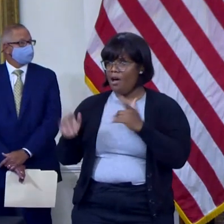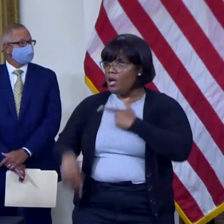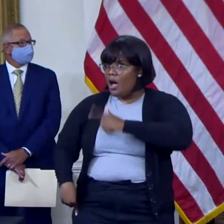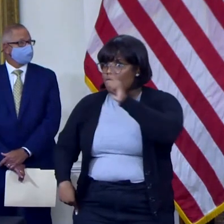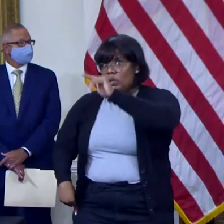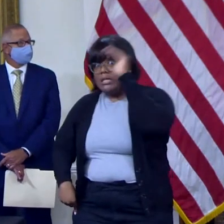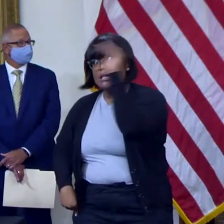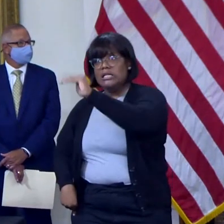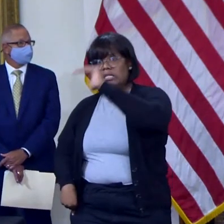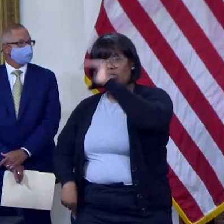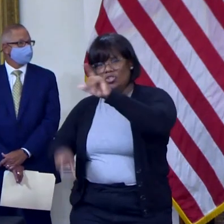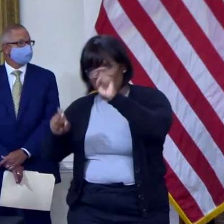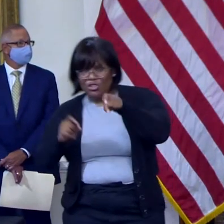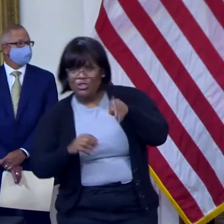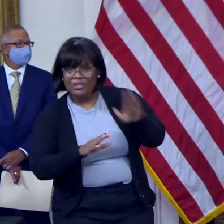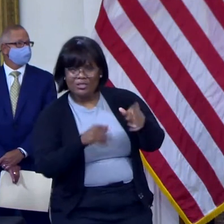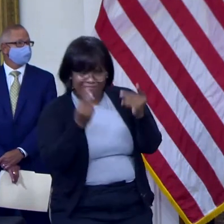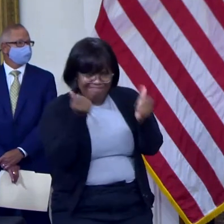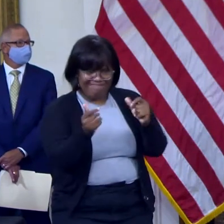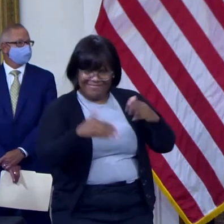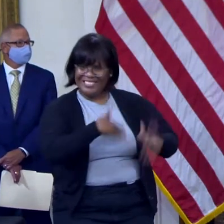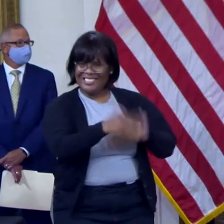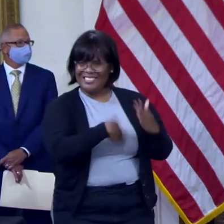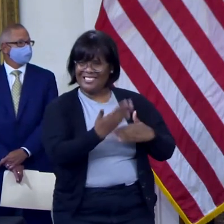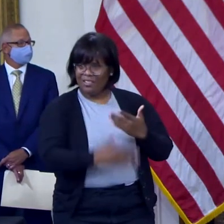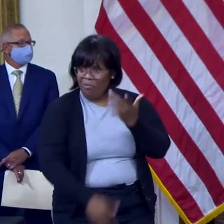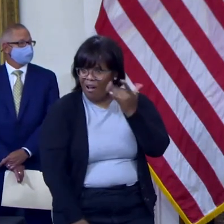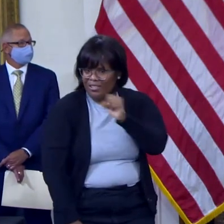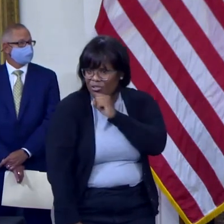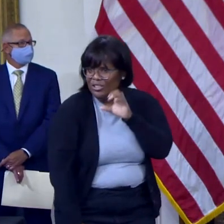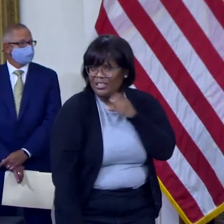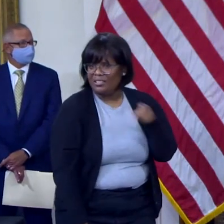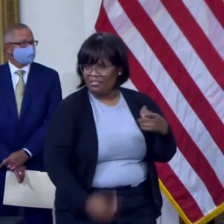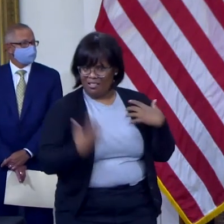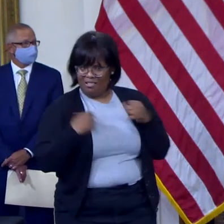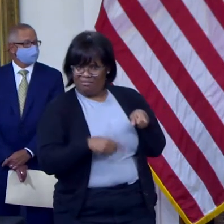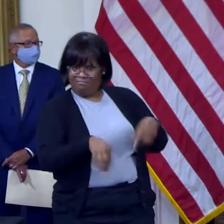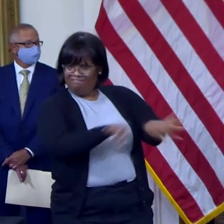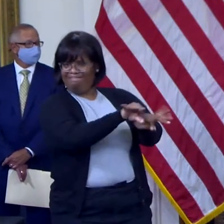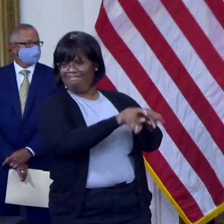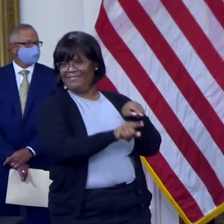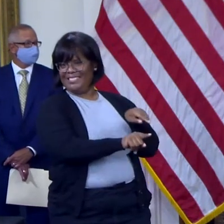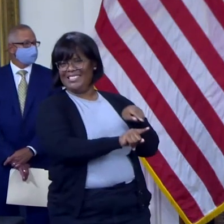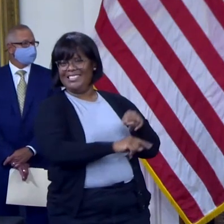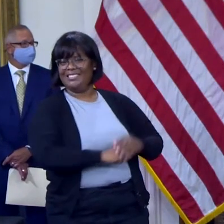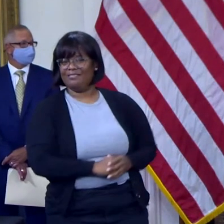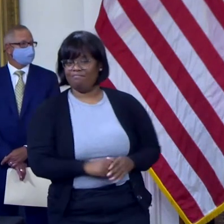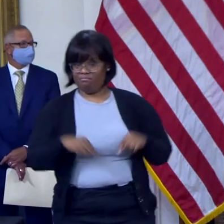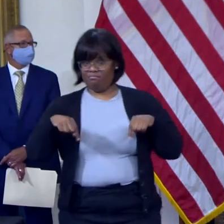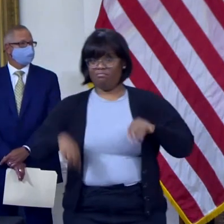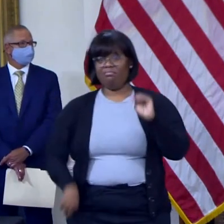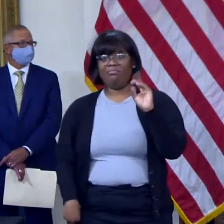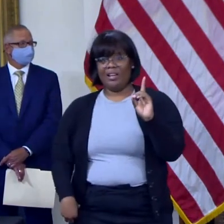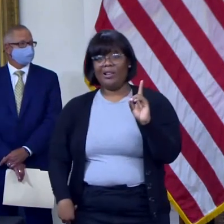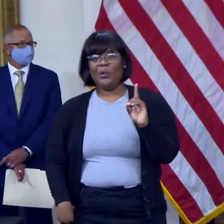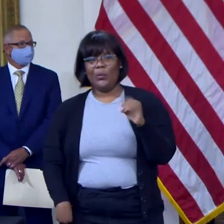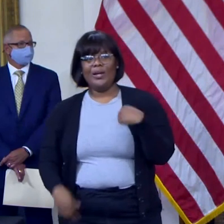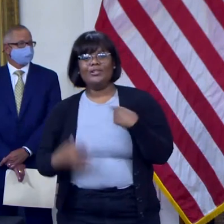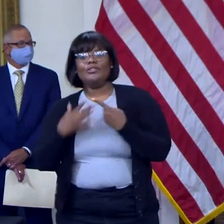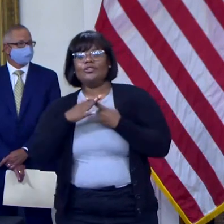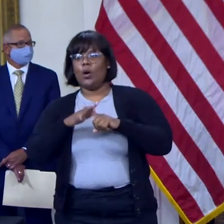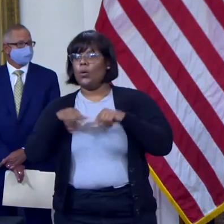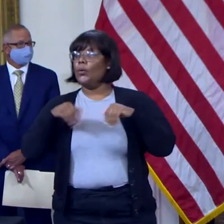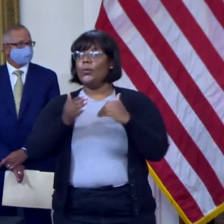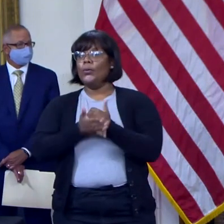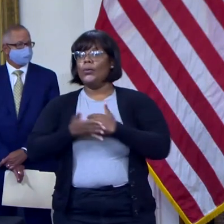vulnerable populations. Here in Maryland, in preparation for that, we launched a new antibody testing program